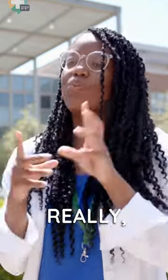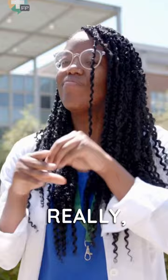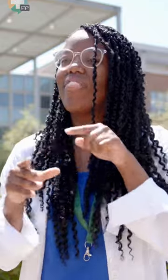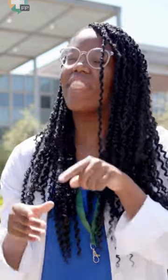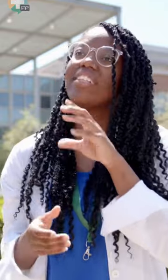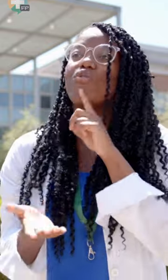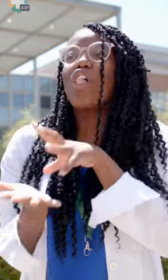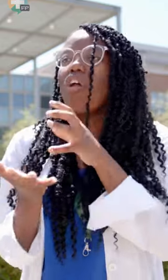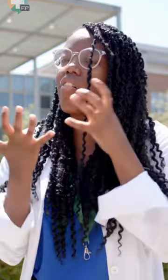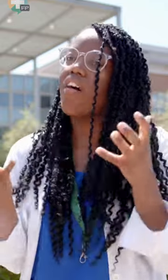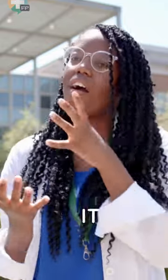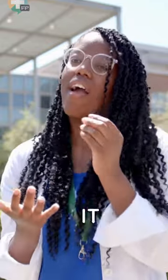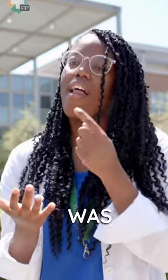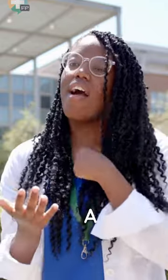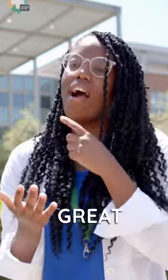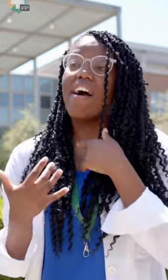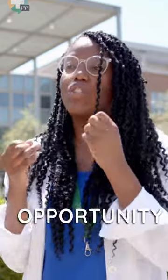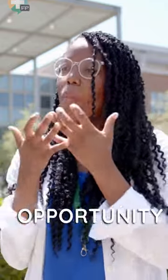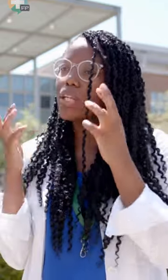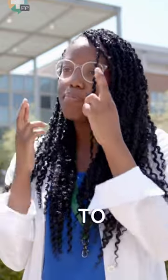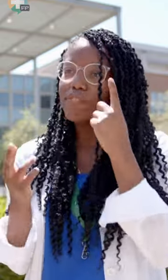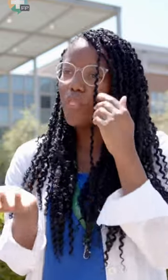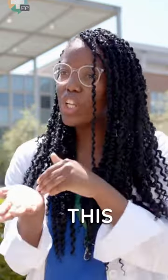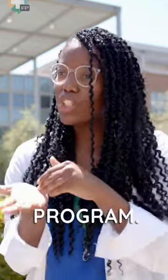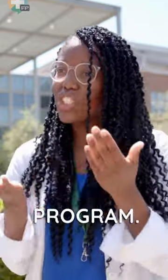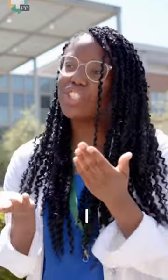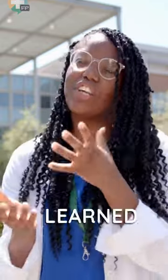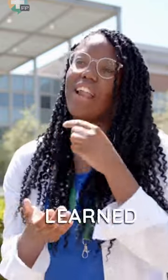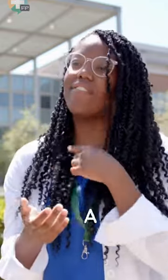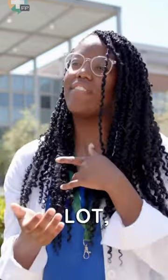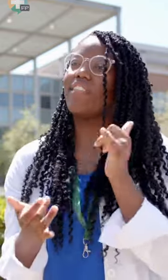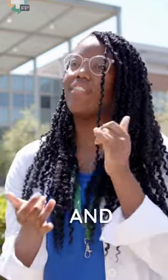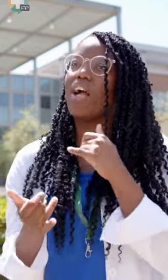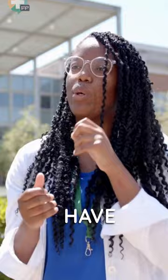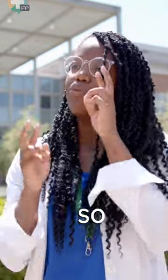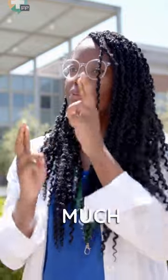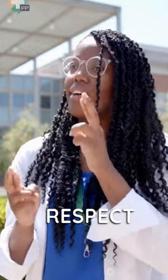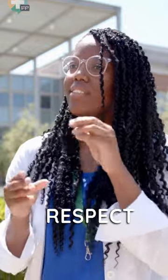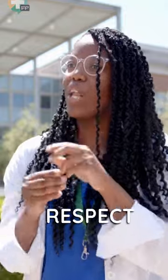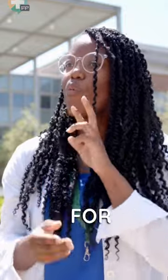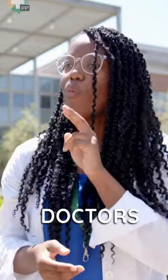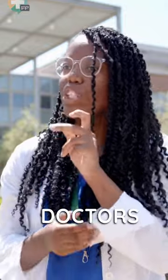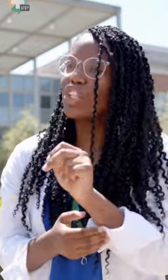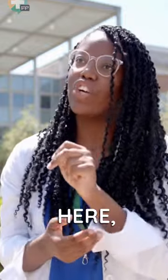it was a great opportunity to be in this program. I learned a lot and I have so much respect for the doctors here